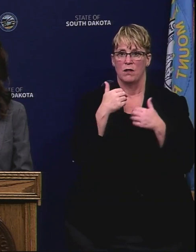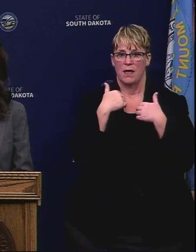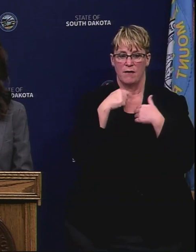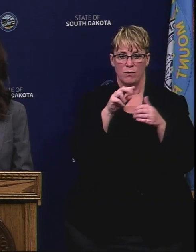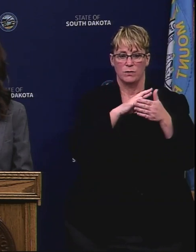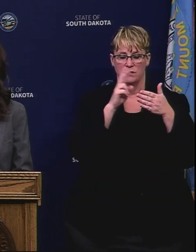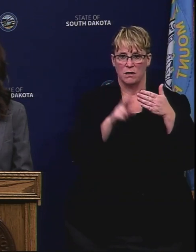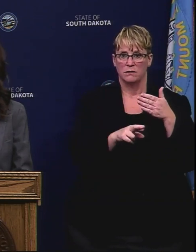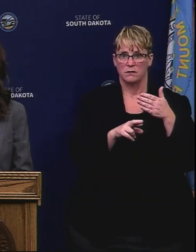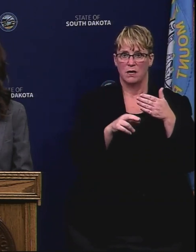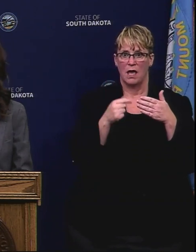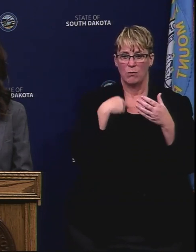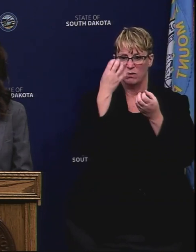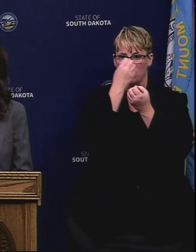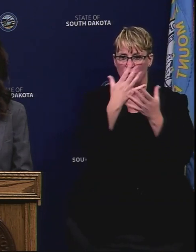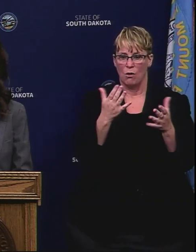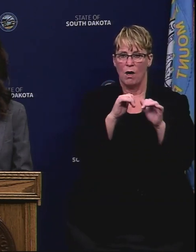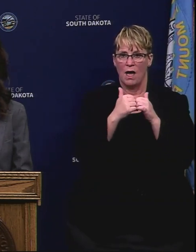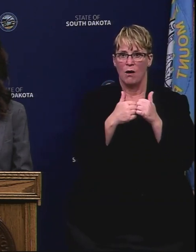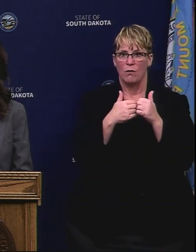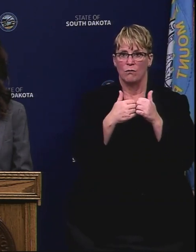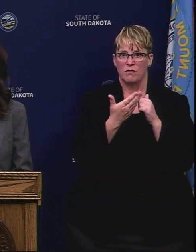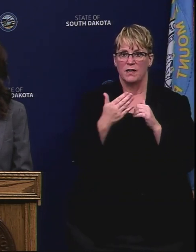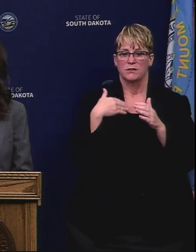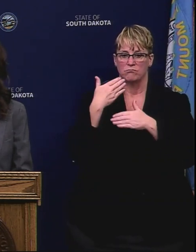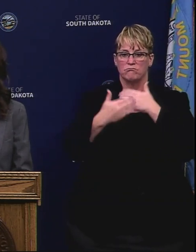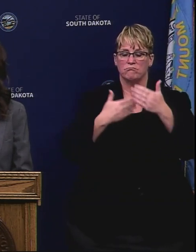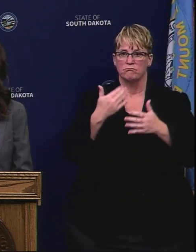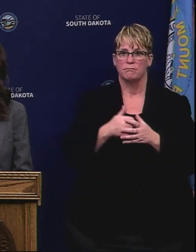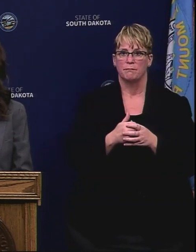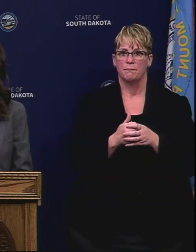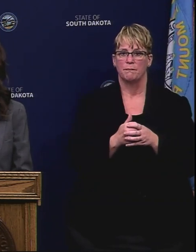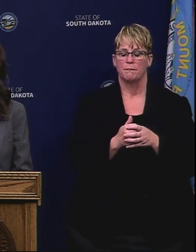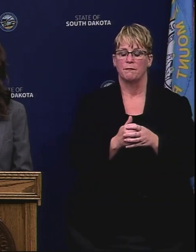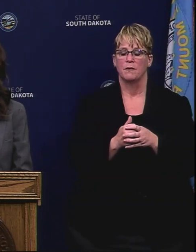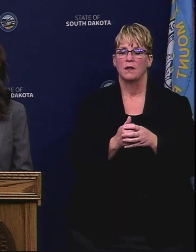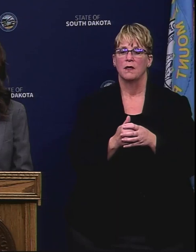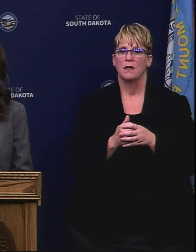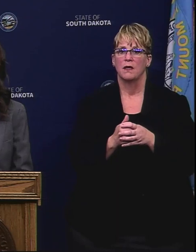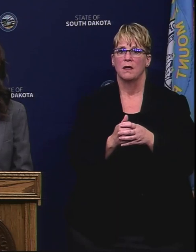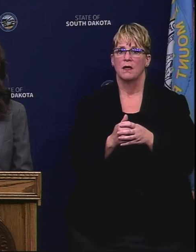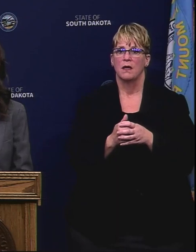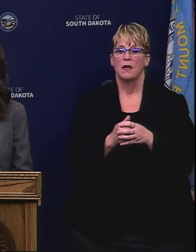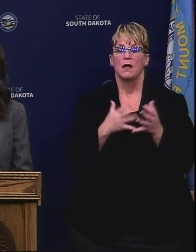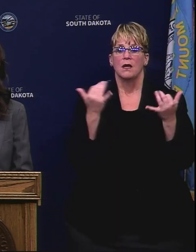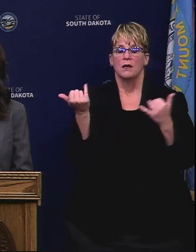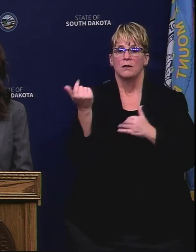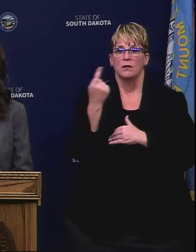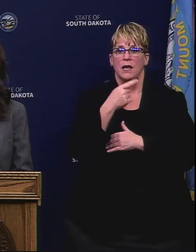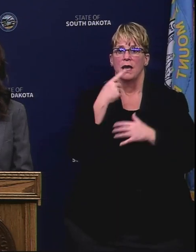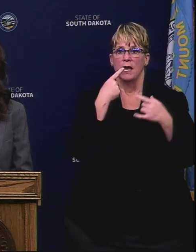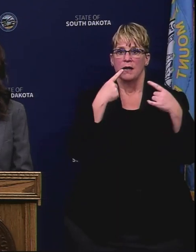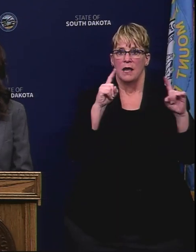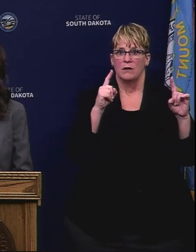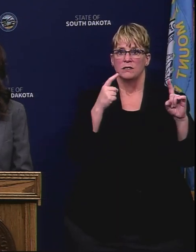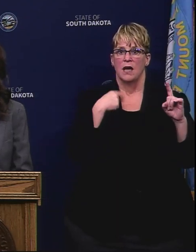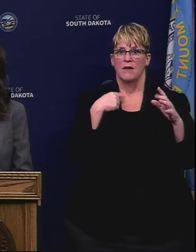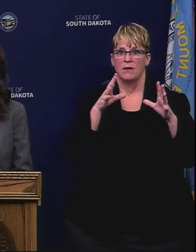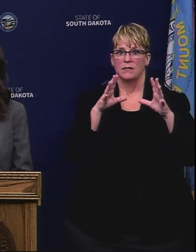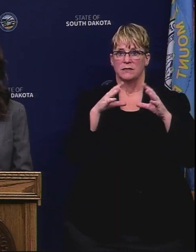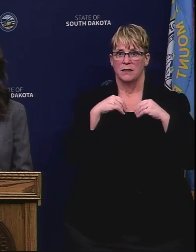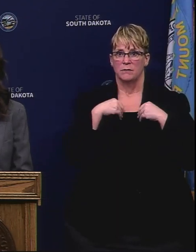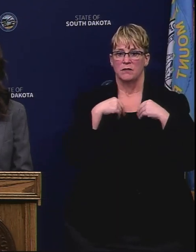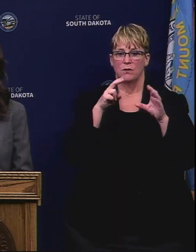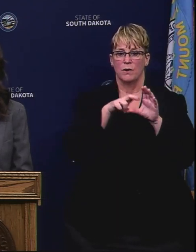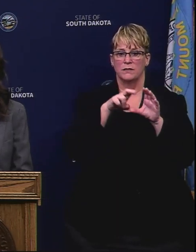and we'll stay on top of that and let you know how things are going. I do want to announce today that I have accepted the